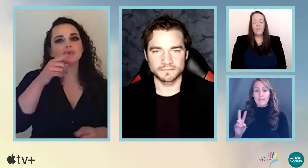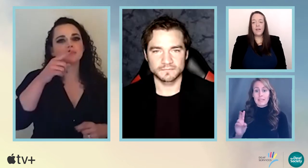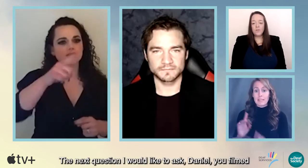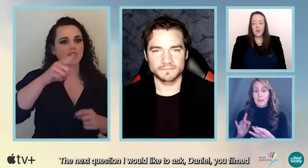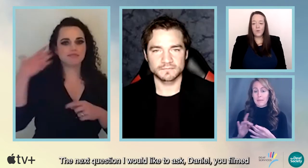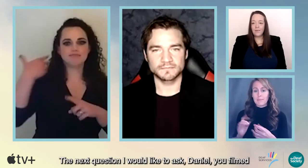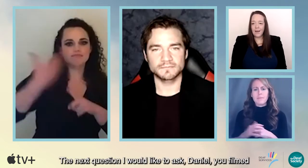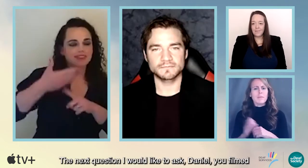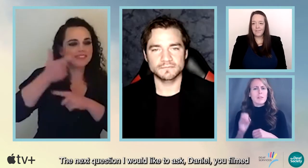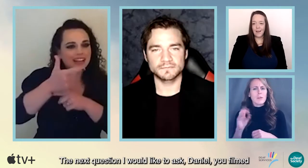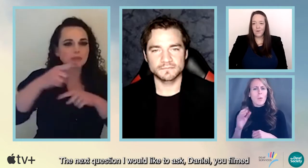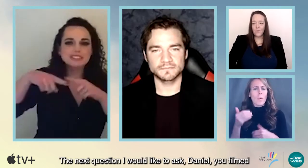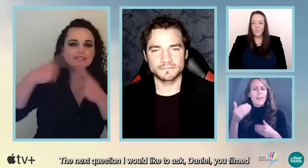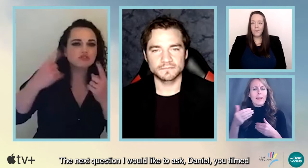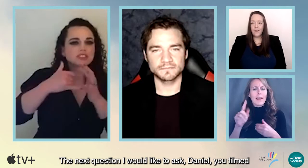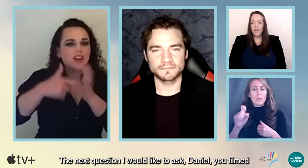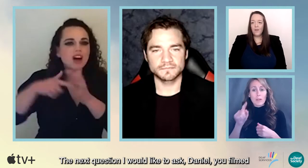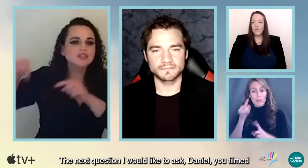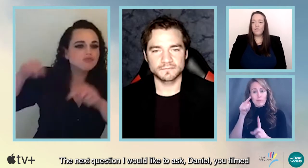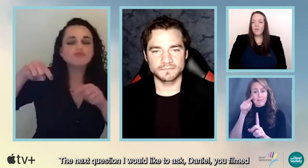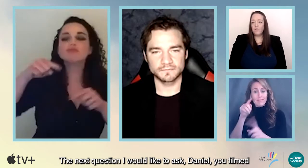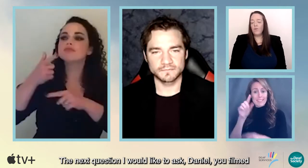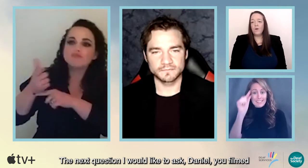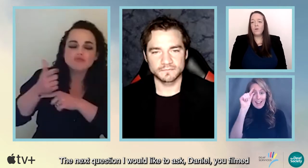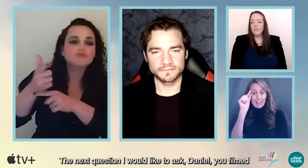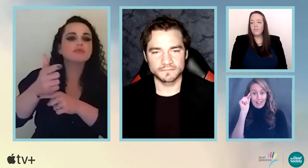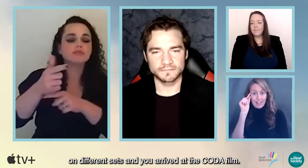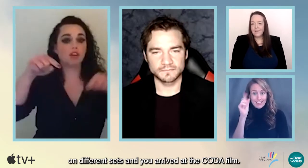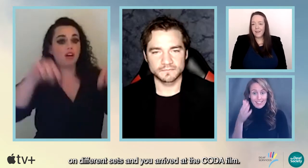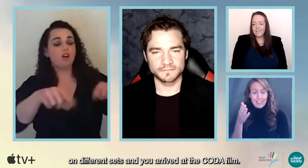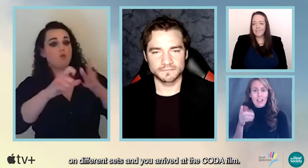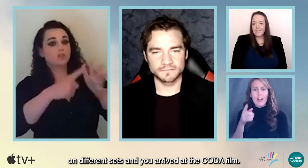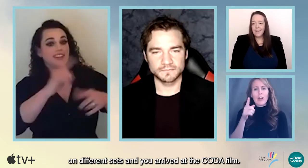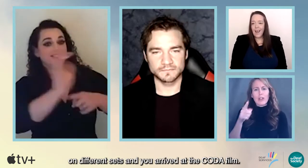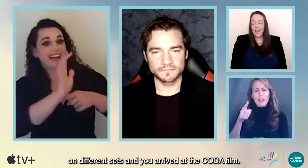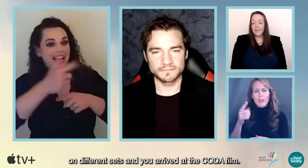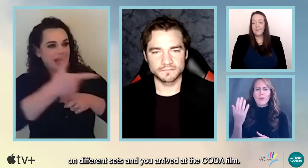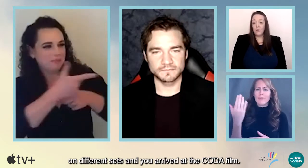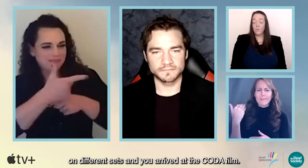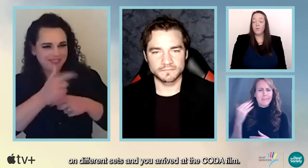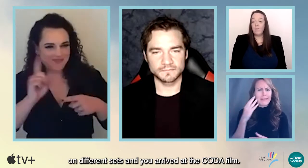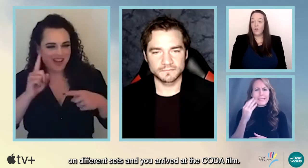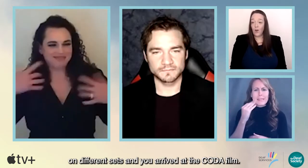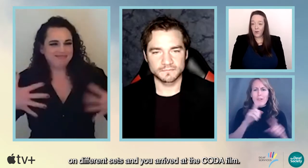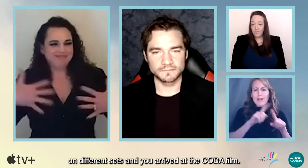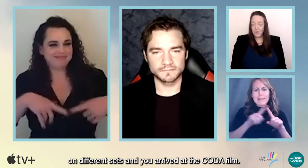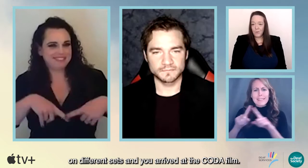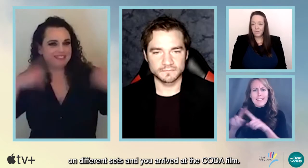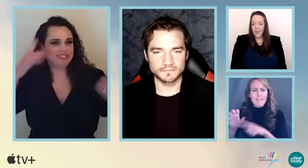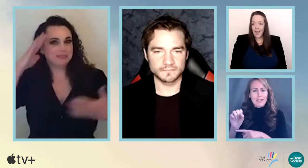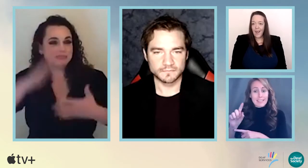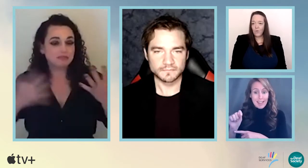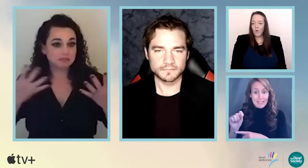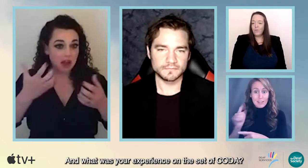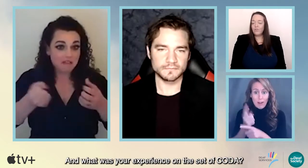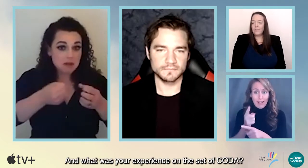So the next question I would like to ask Daniel, you've, you filmed on different sets and you arrived at the coda film.